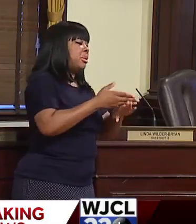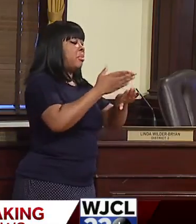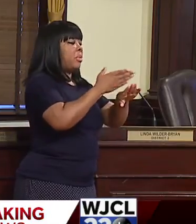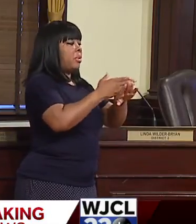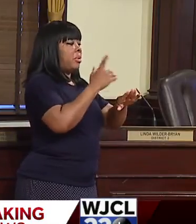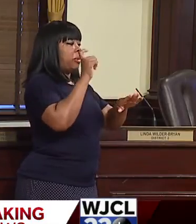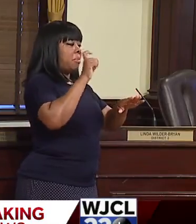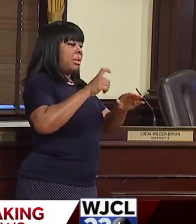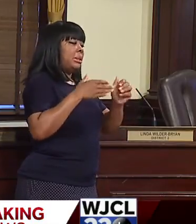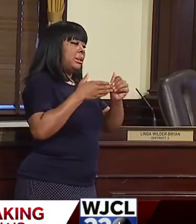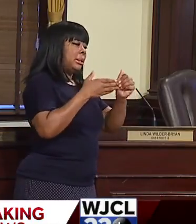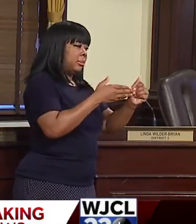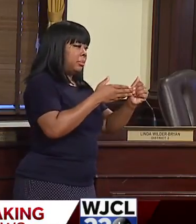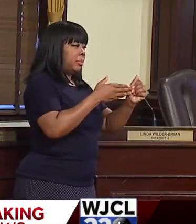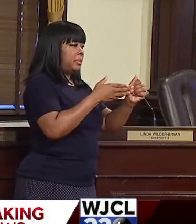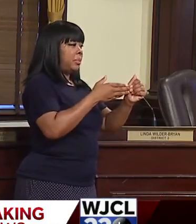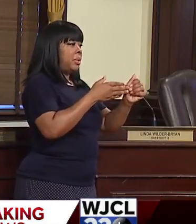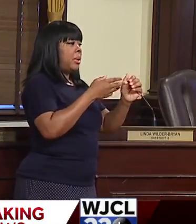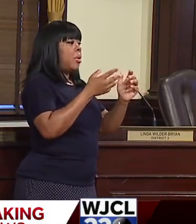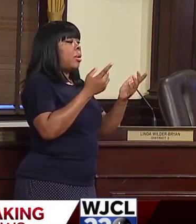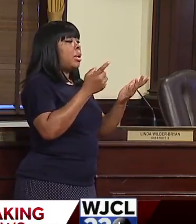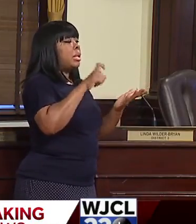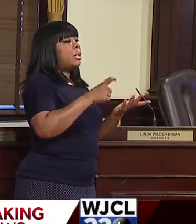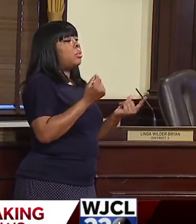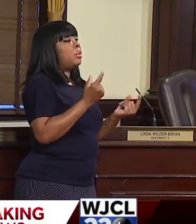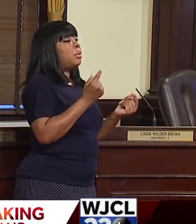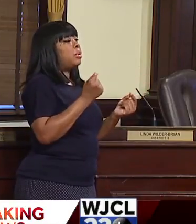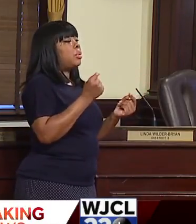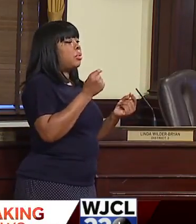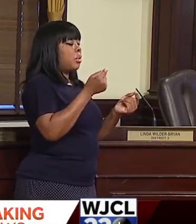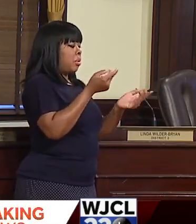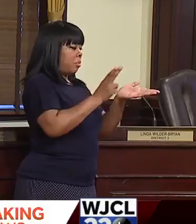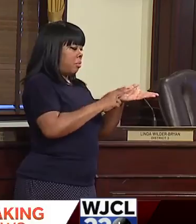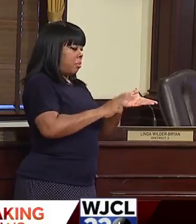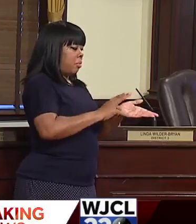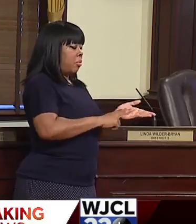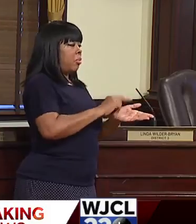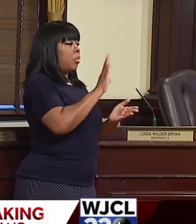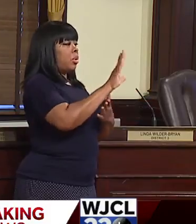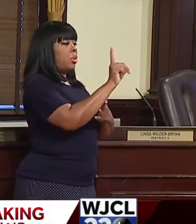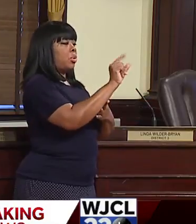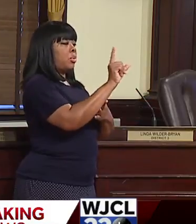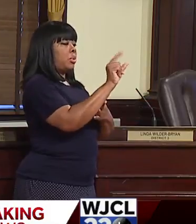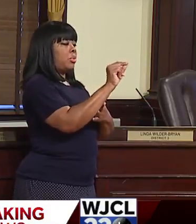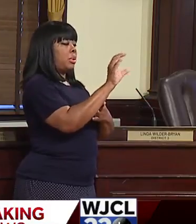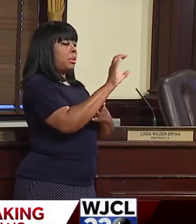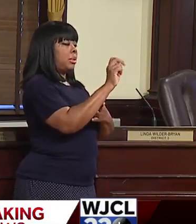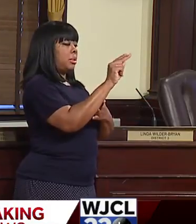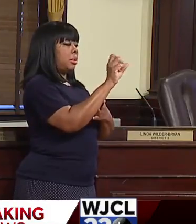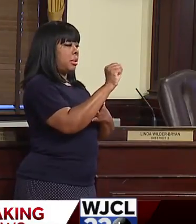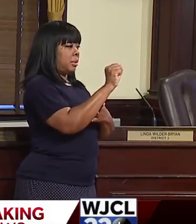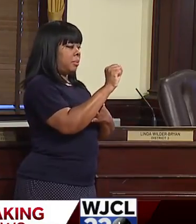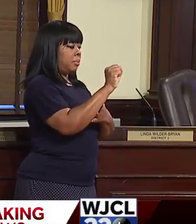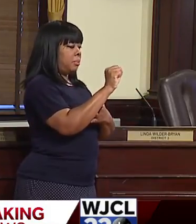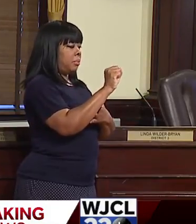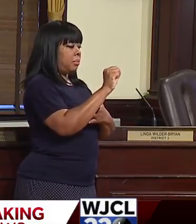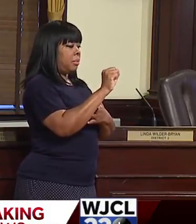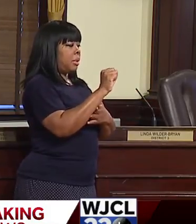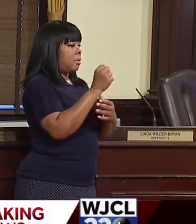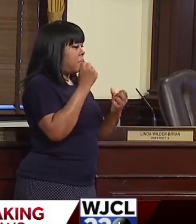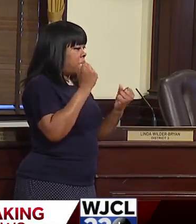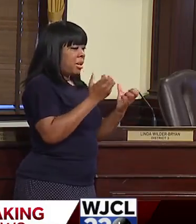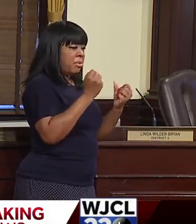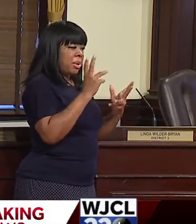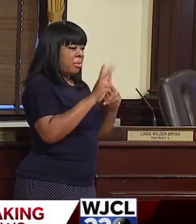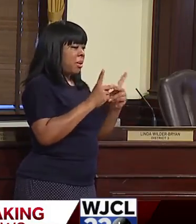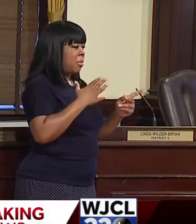have to lead and we need people to complete their census. We're trying to get as many people as possible to fill it out